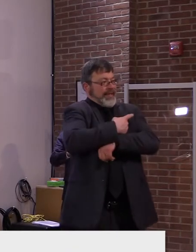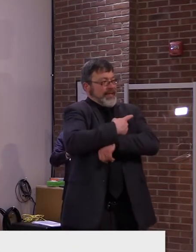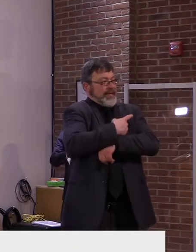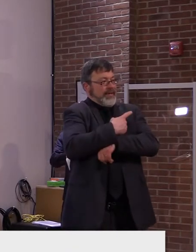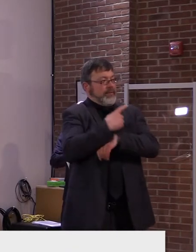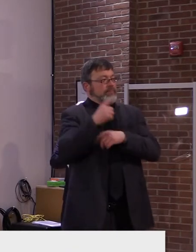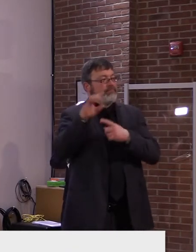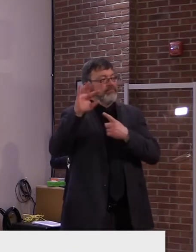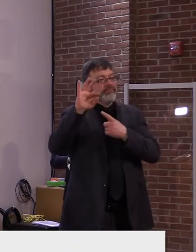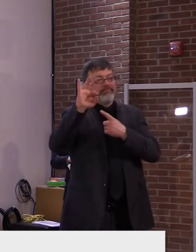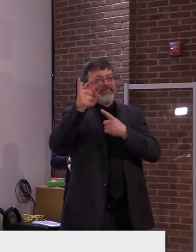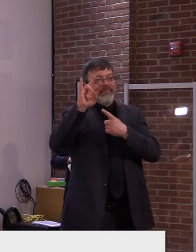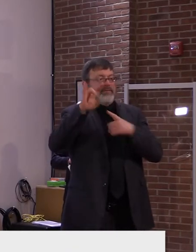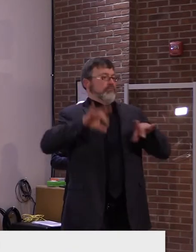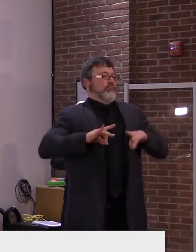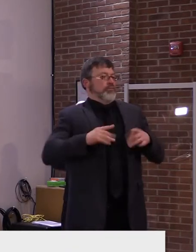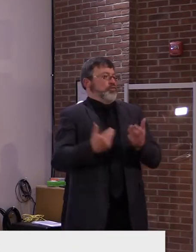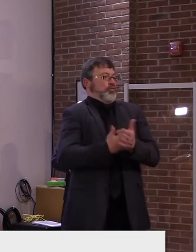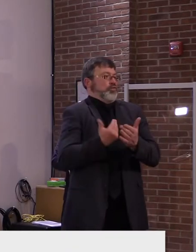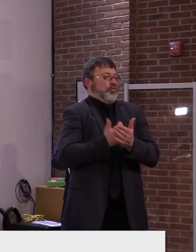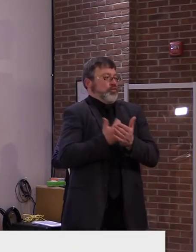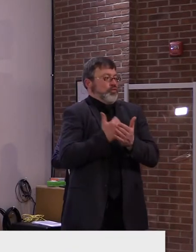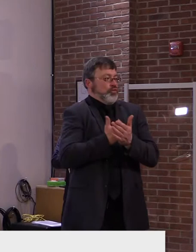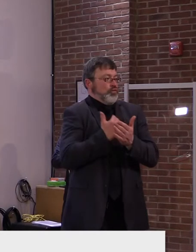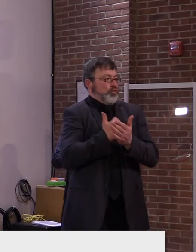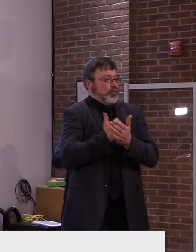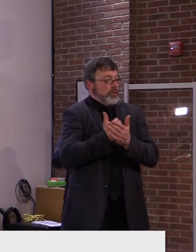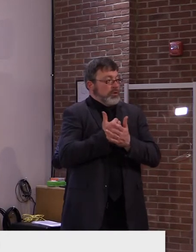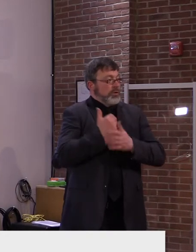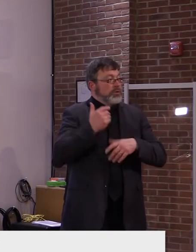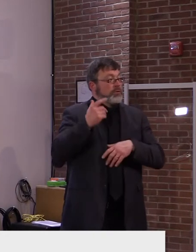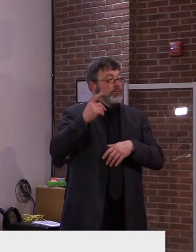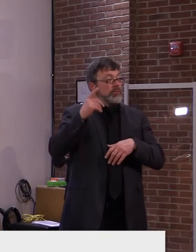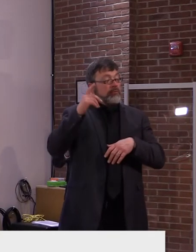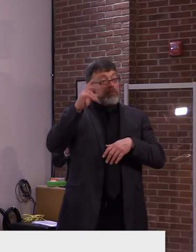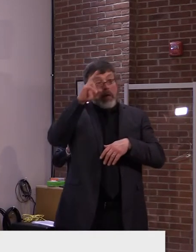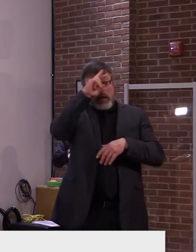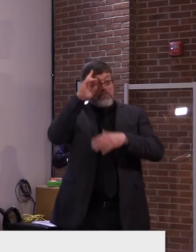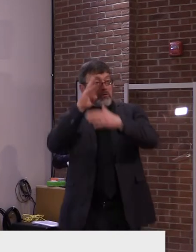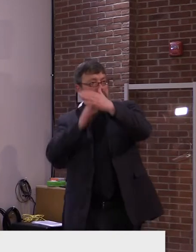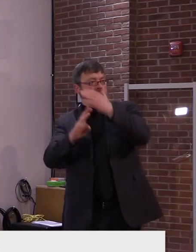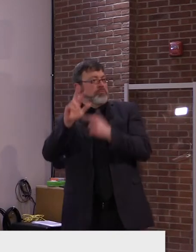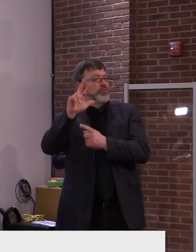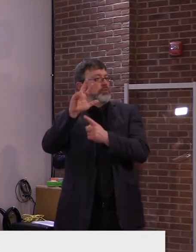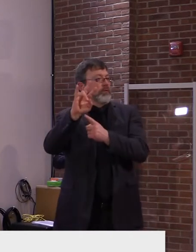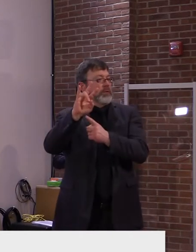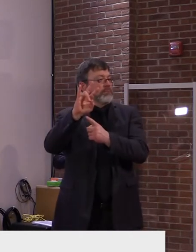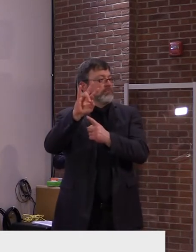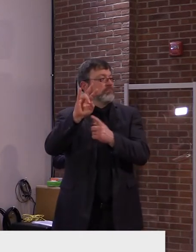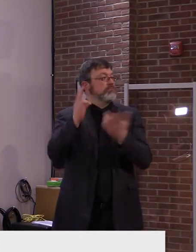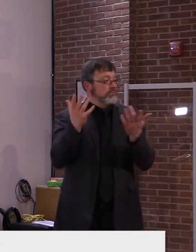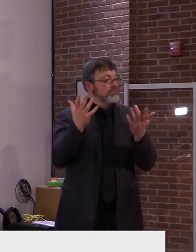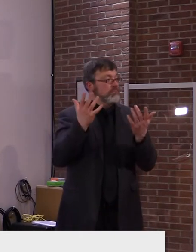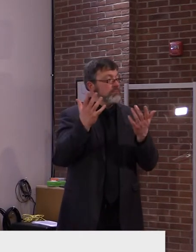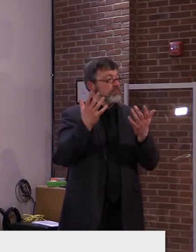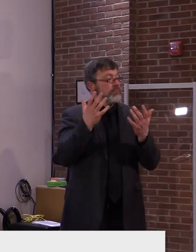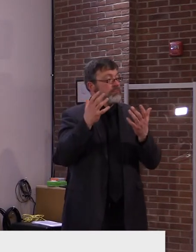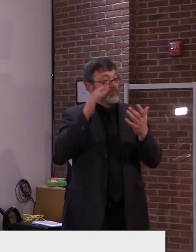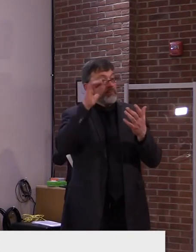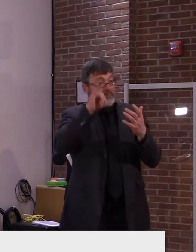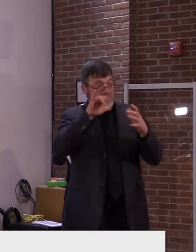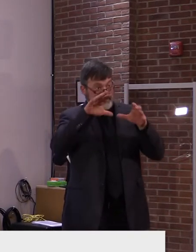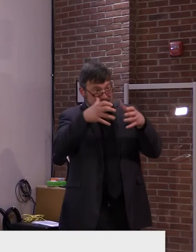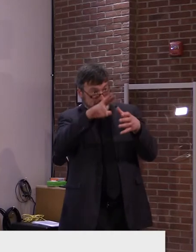We're down to 37 patients in the hospital, 13 in the ICU, and a positivity rate of 1.8%.